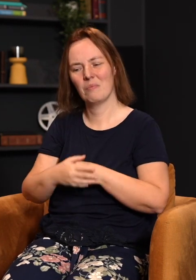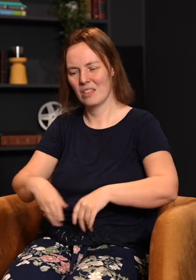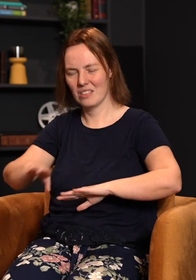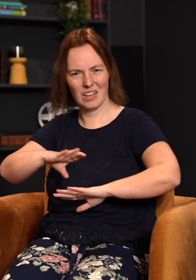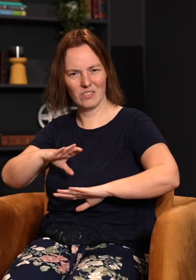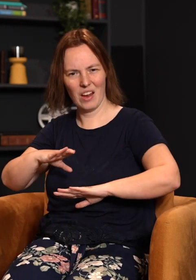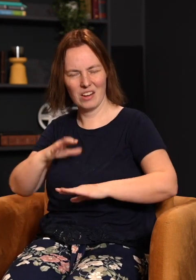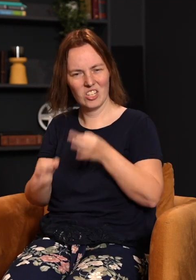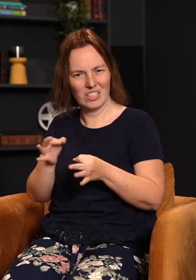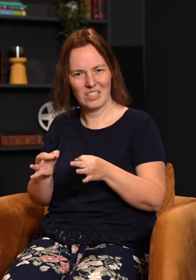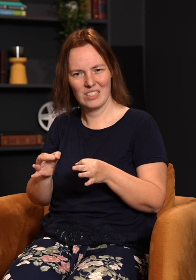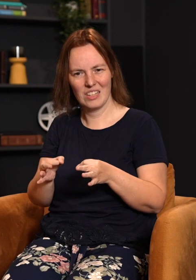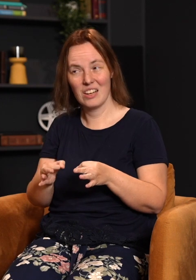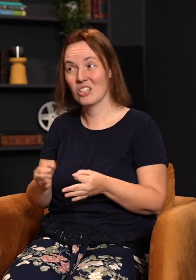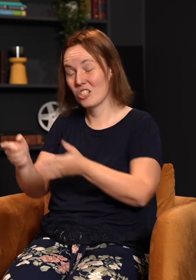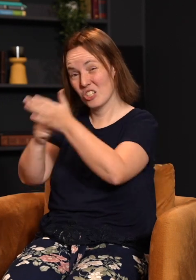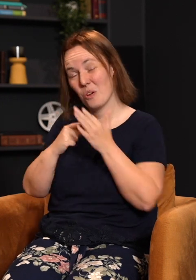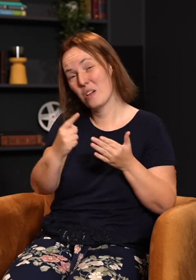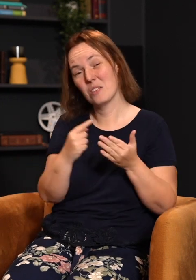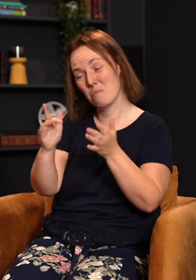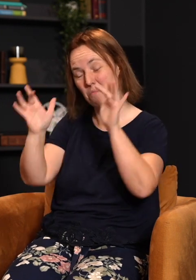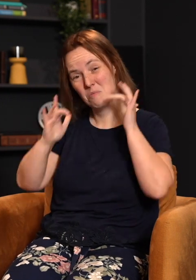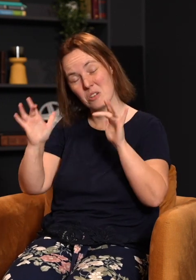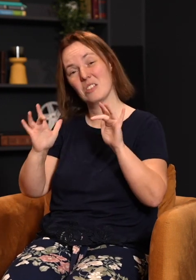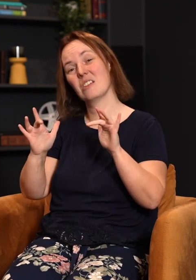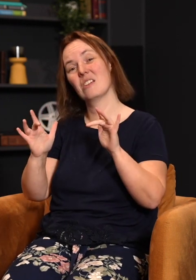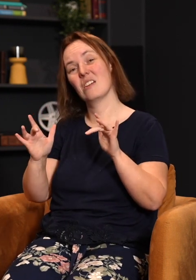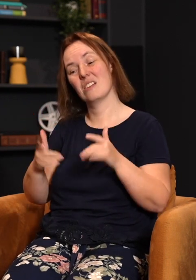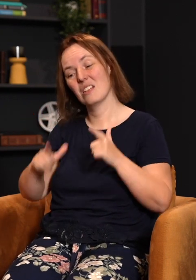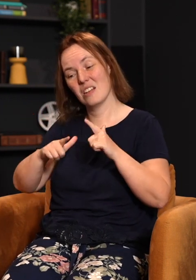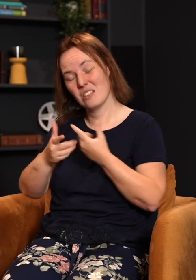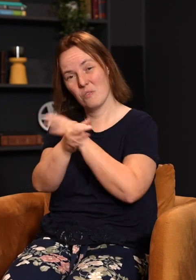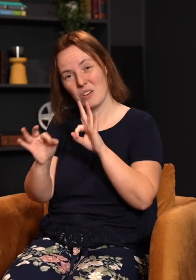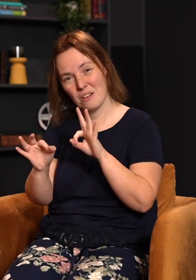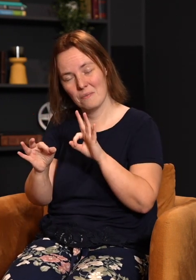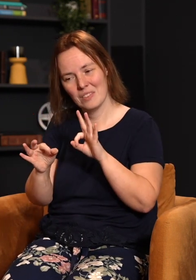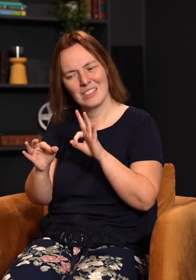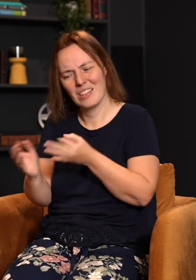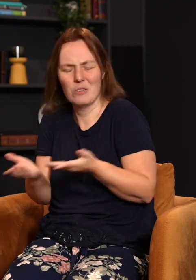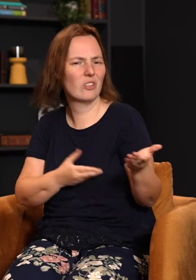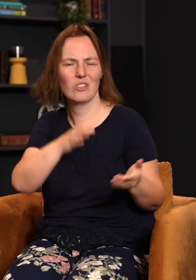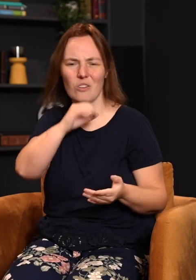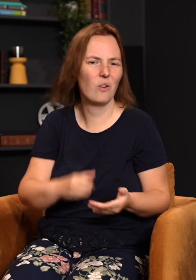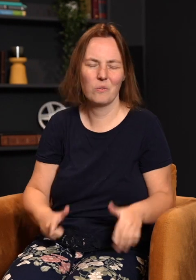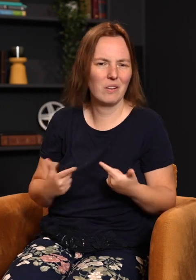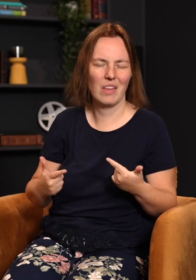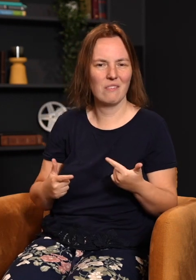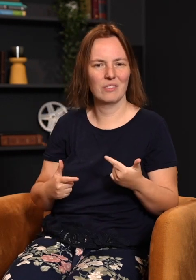justice, but also to be able to show you mercy and to let you go free. But real freedom is not to go back to your old way of life, doing what you want.